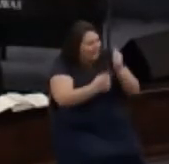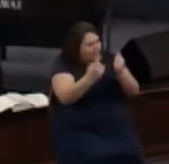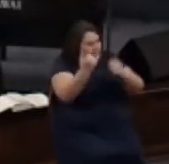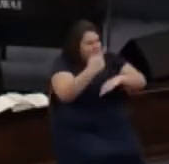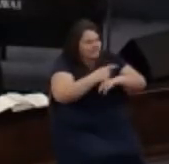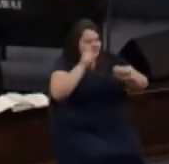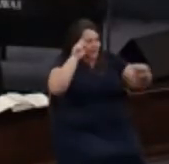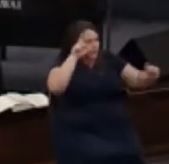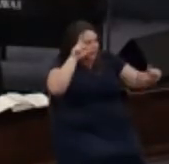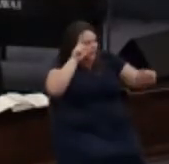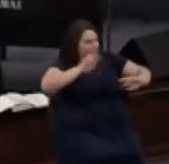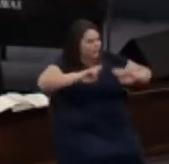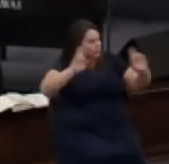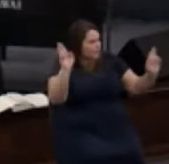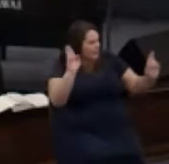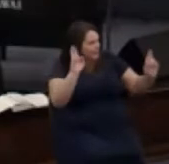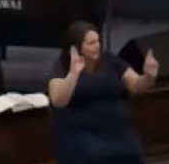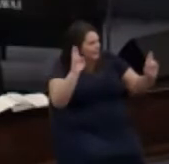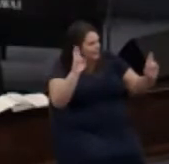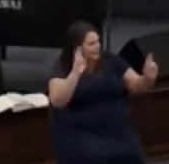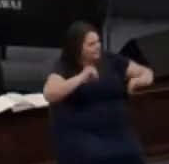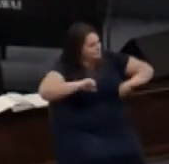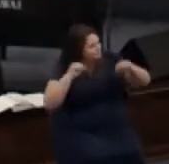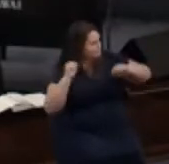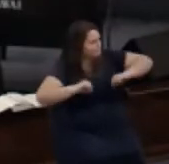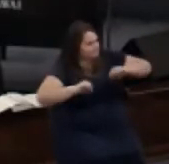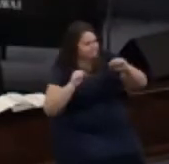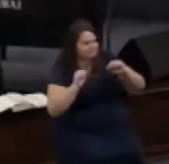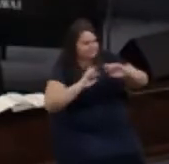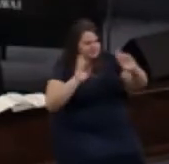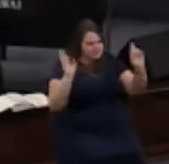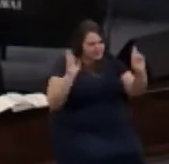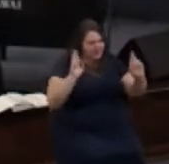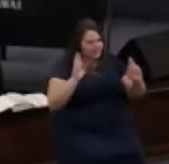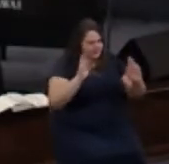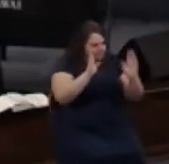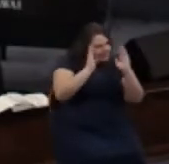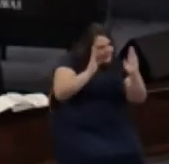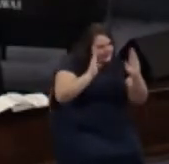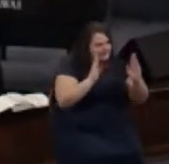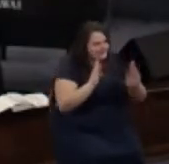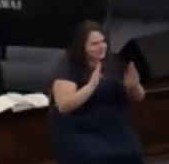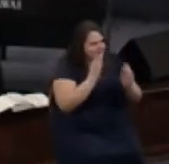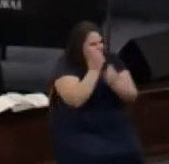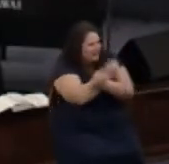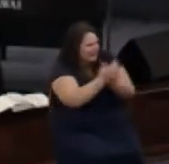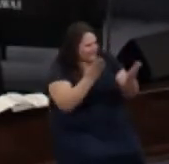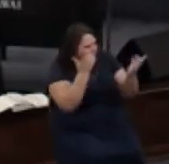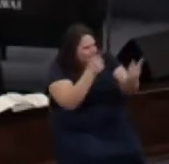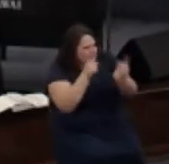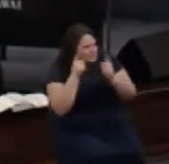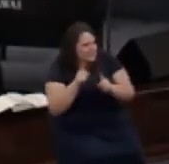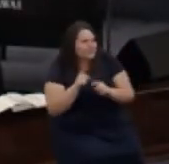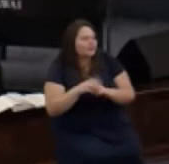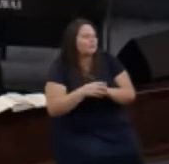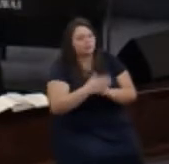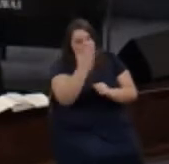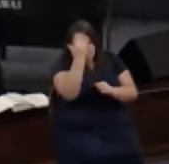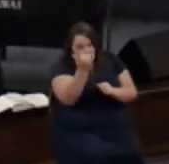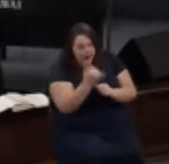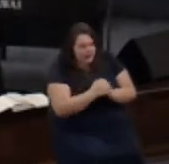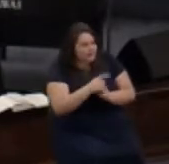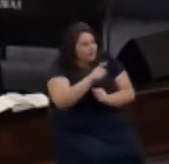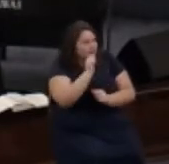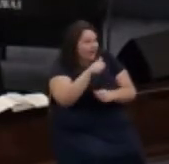alert that you're ready that you're paying attention and everything is going on because if you're not